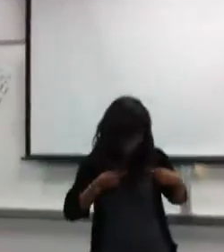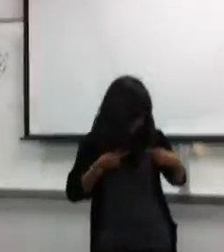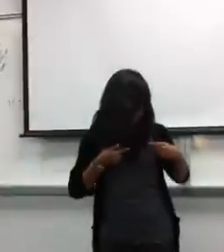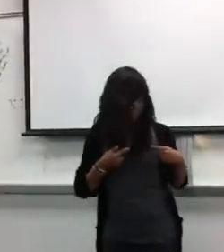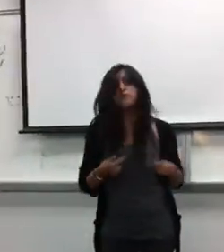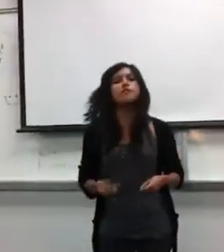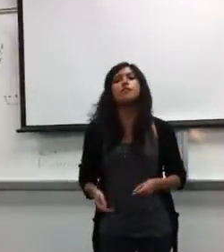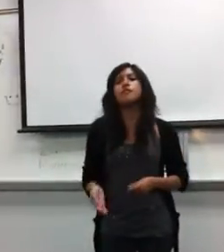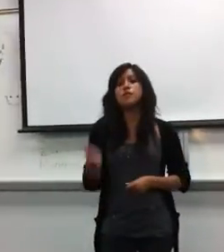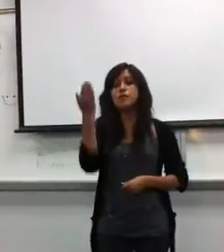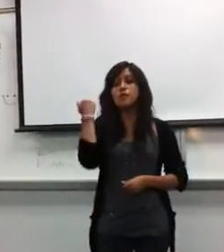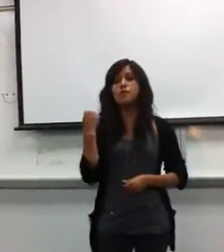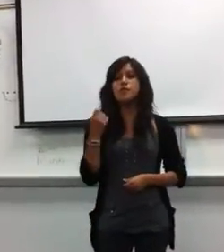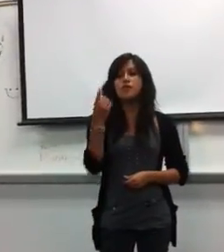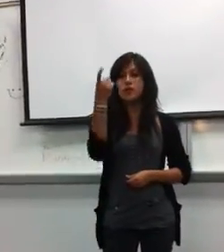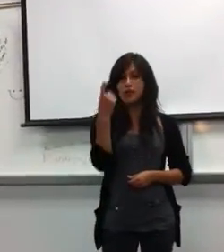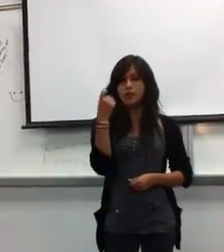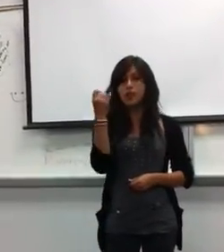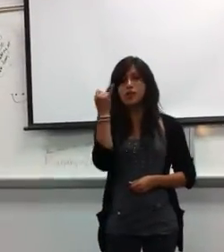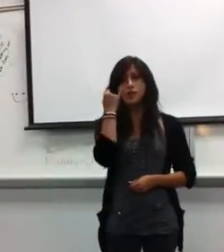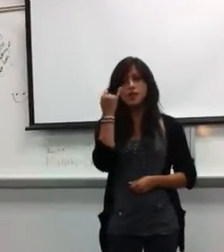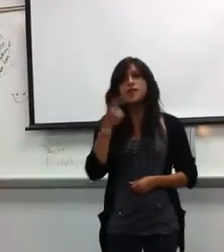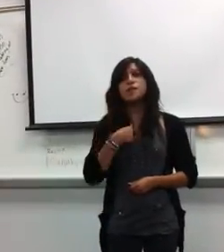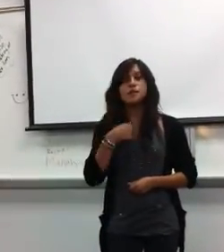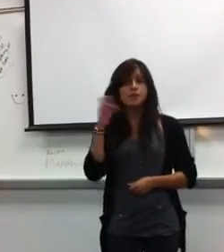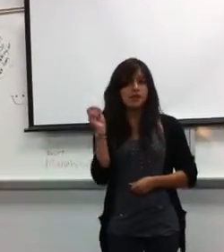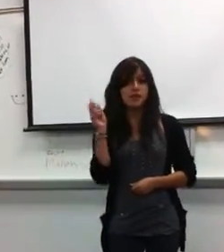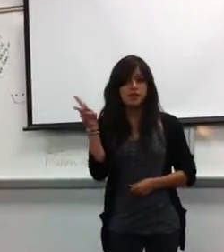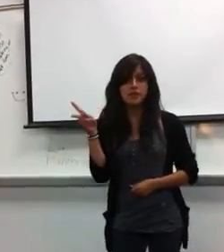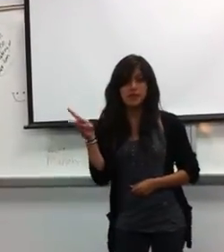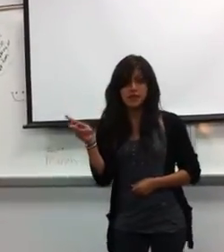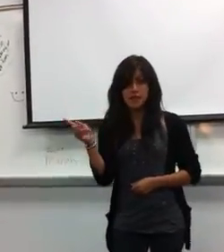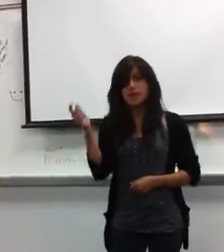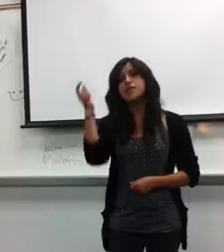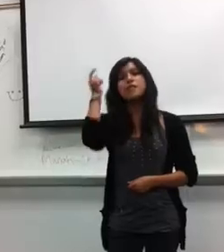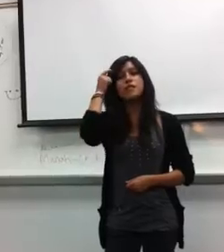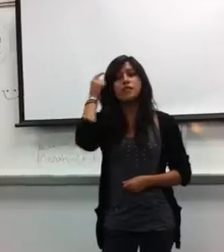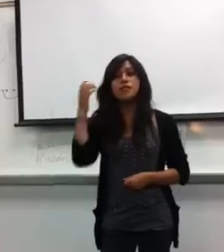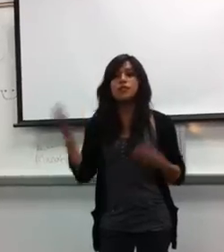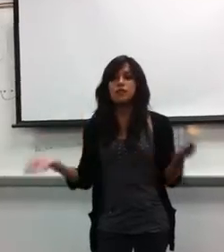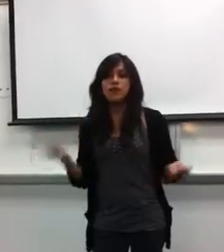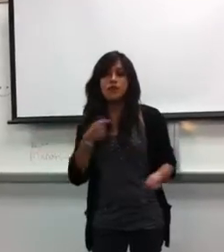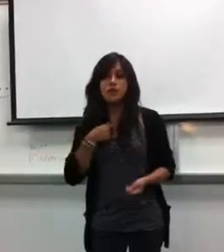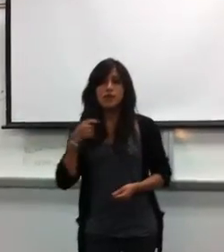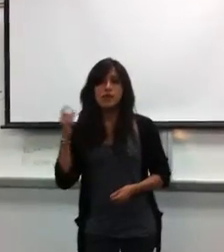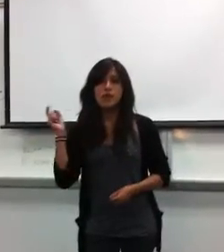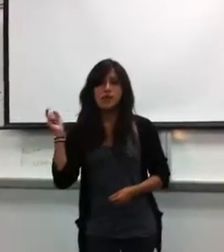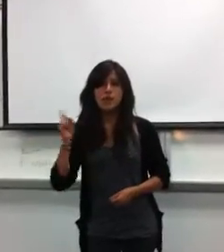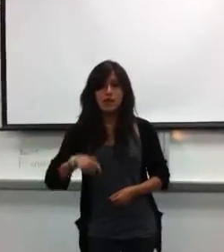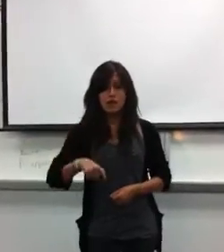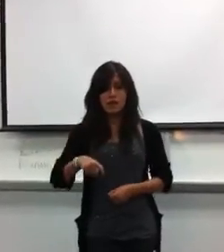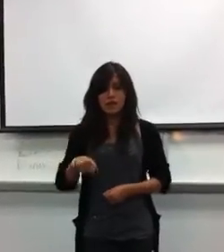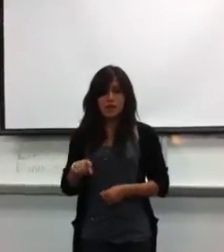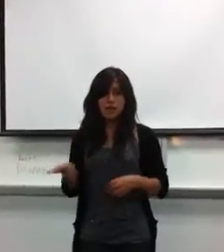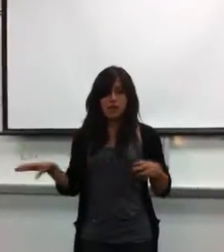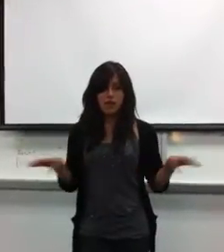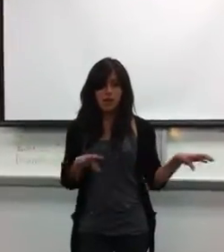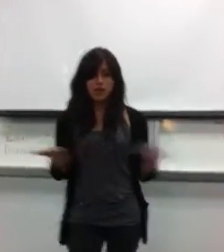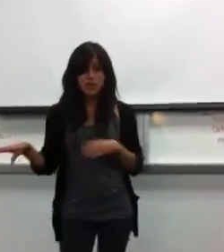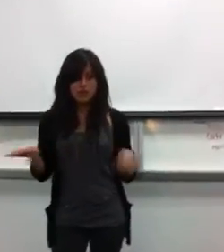Ooh, before they ask me if I'm alright, think about what I had to